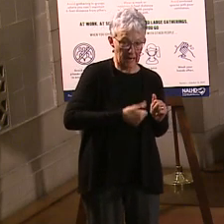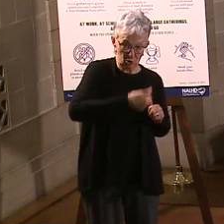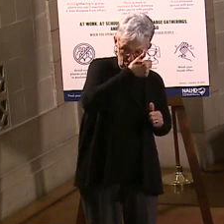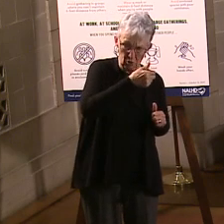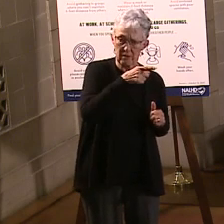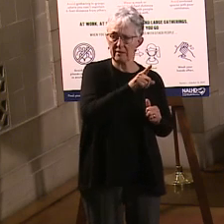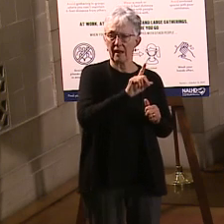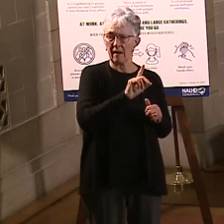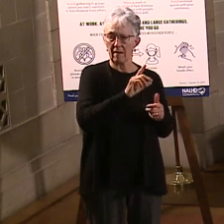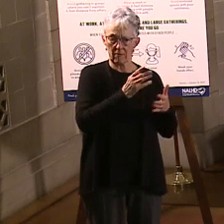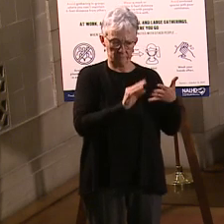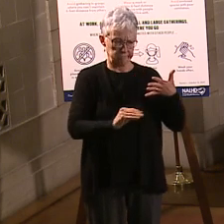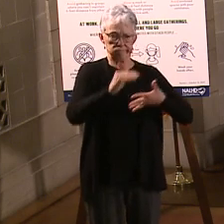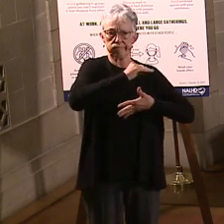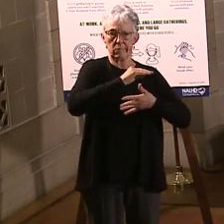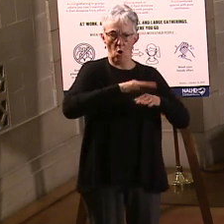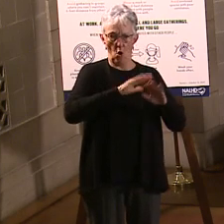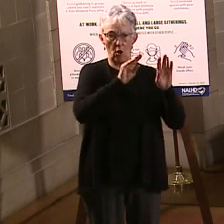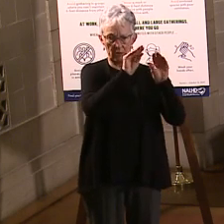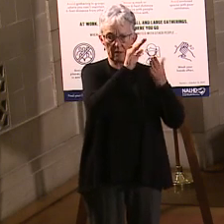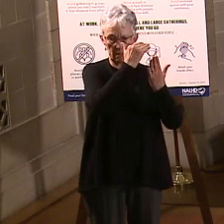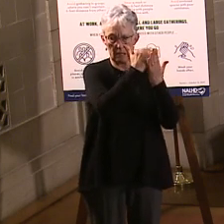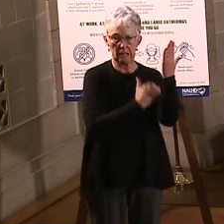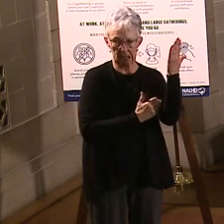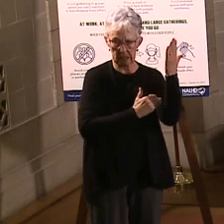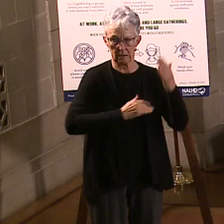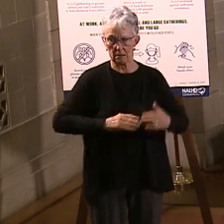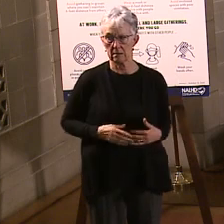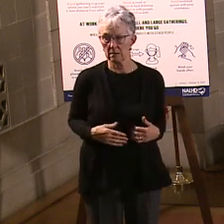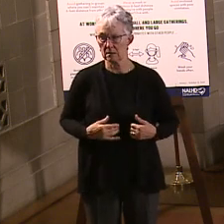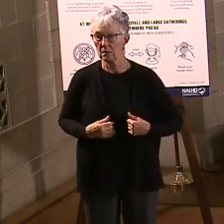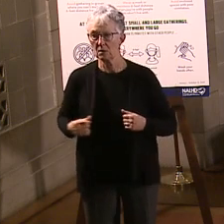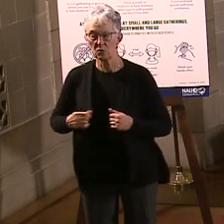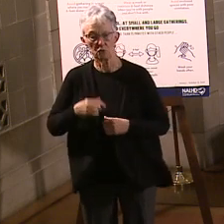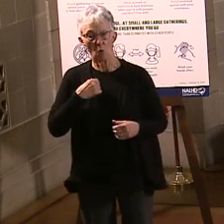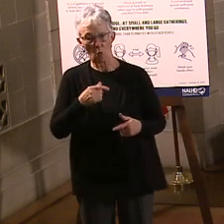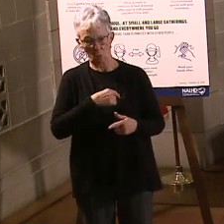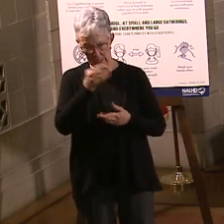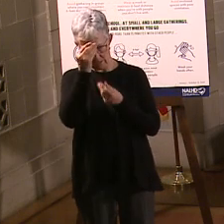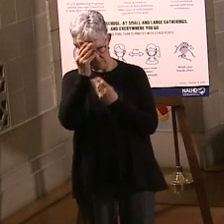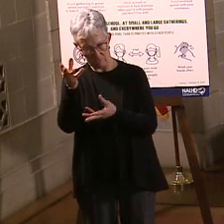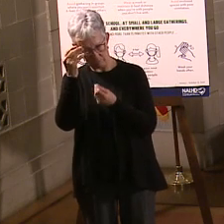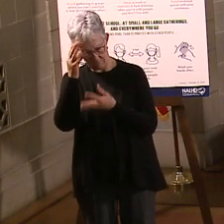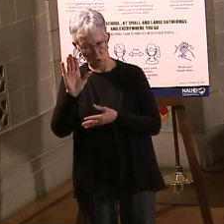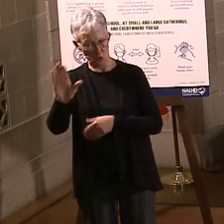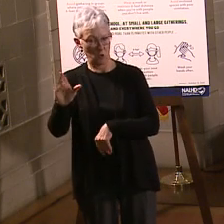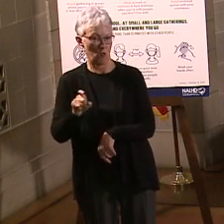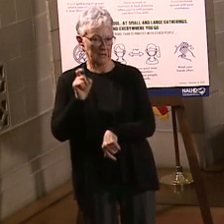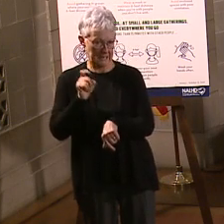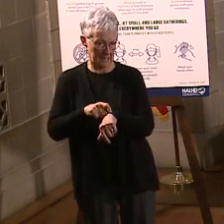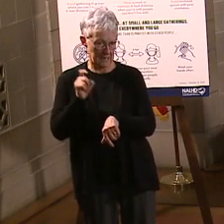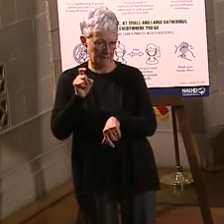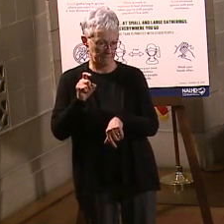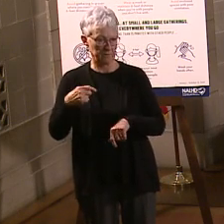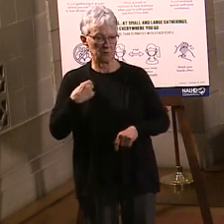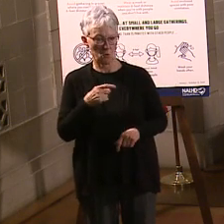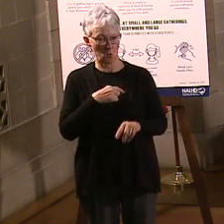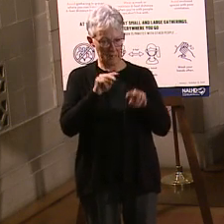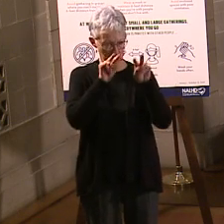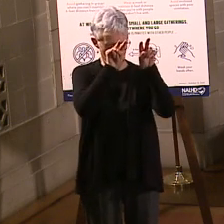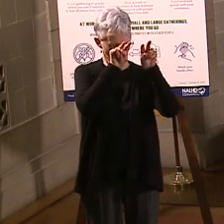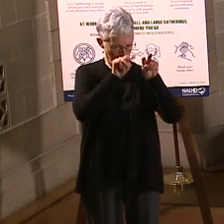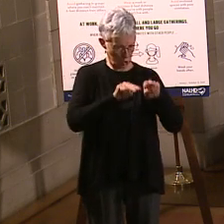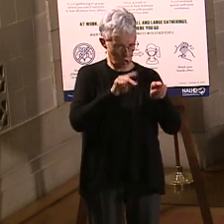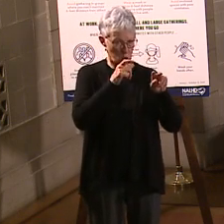behind that, that the people who get notified are relatively close to that. So when we look at the pool to see who's next following those